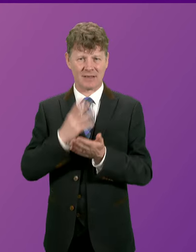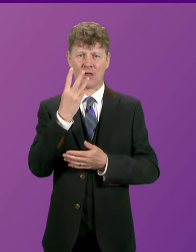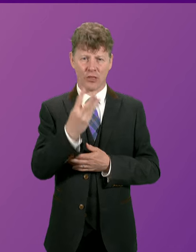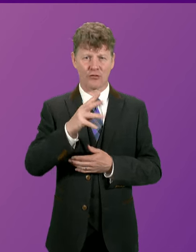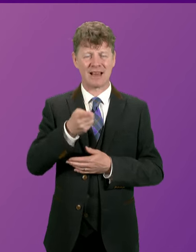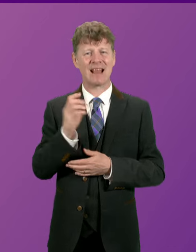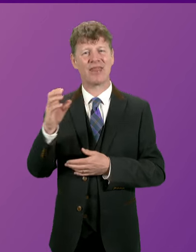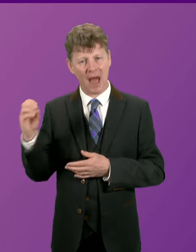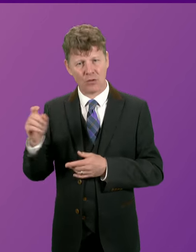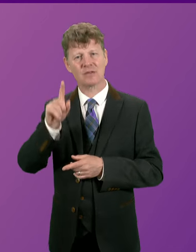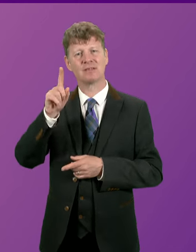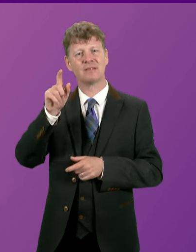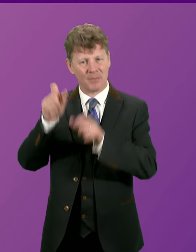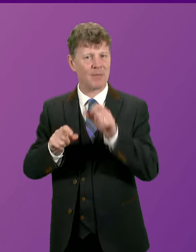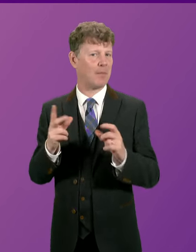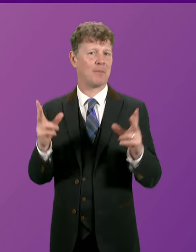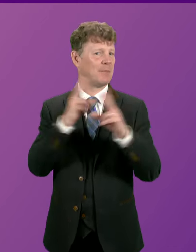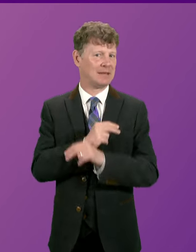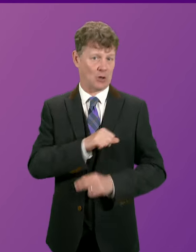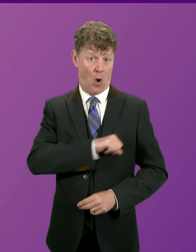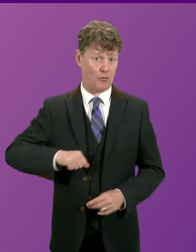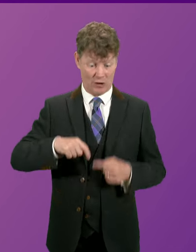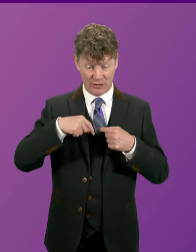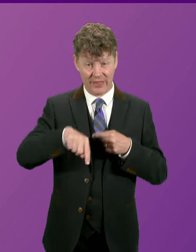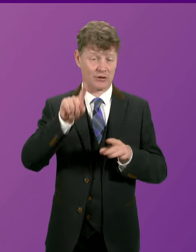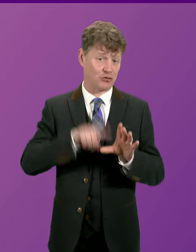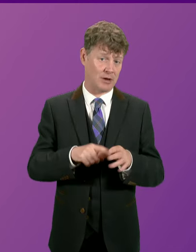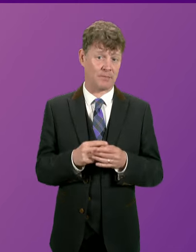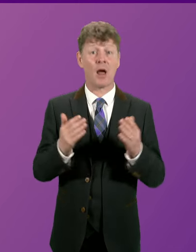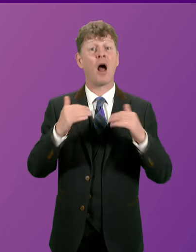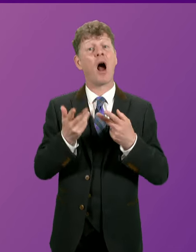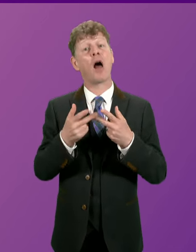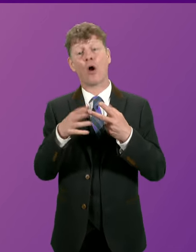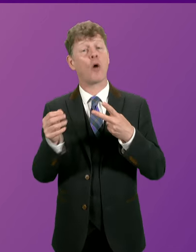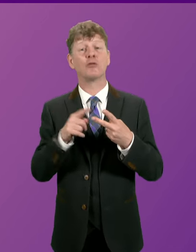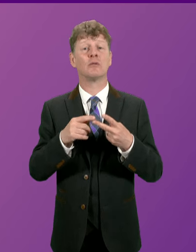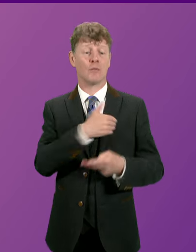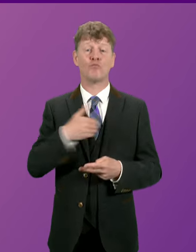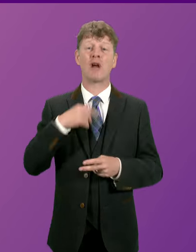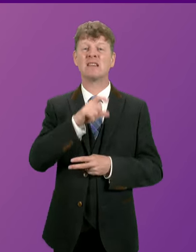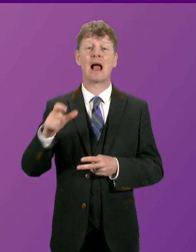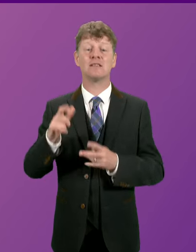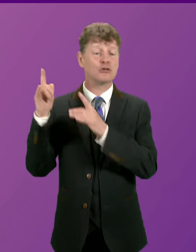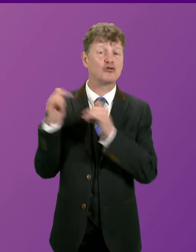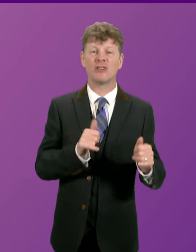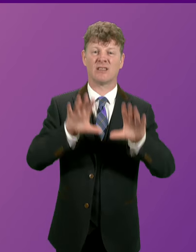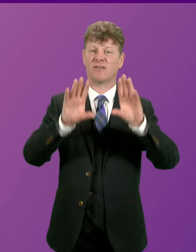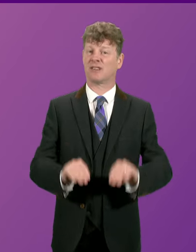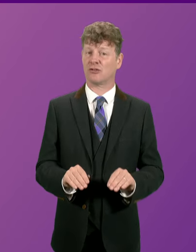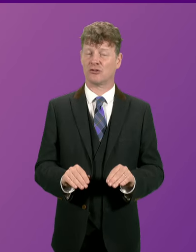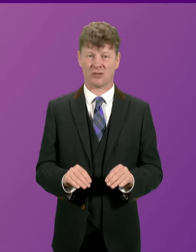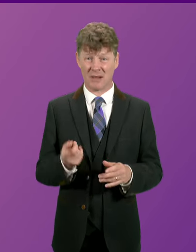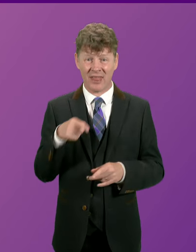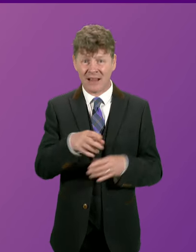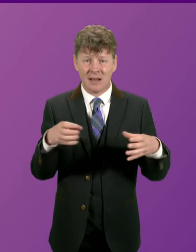missing out on vital operations this year. Another option is the end of breast cancer screening in a department that has been in crisis for